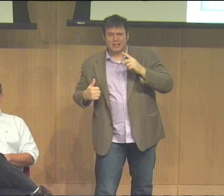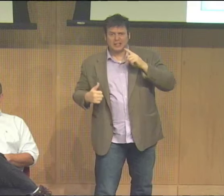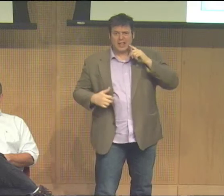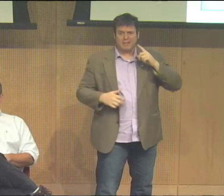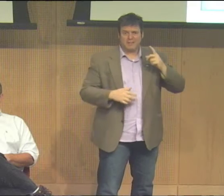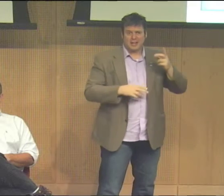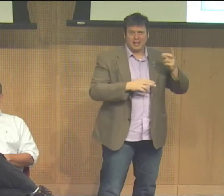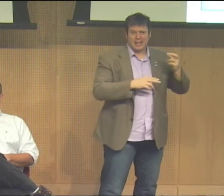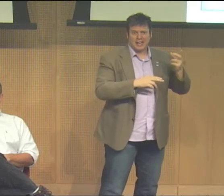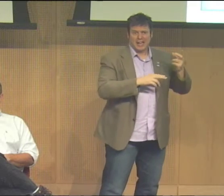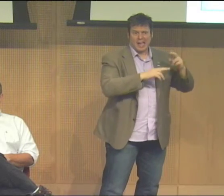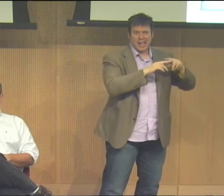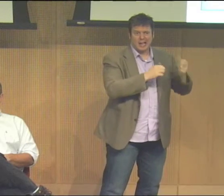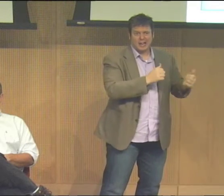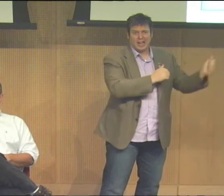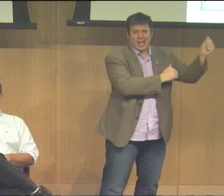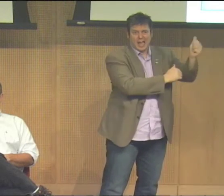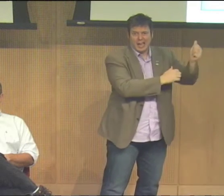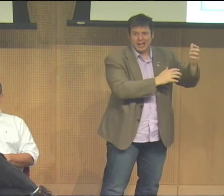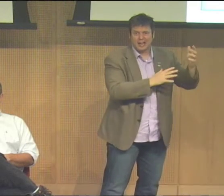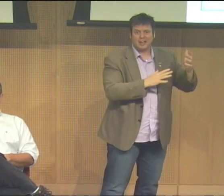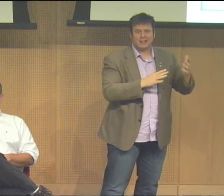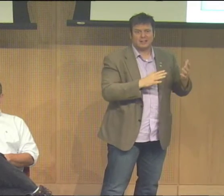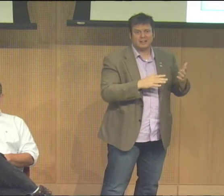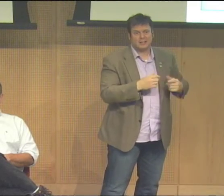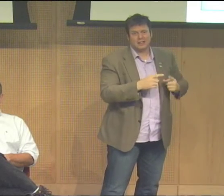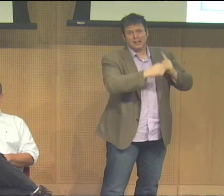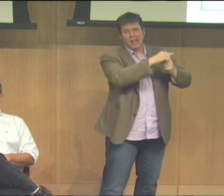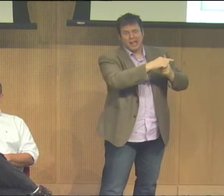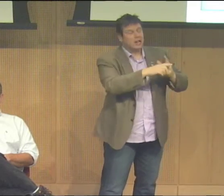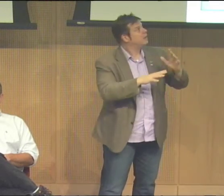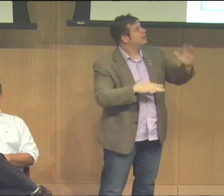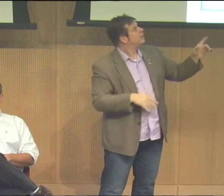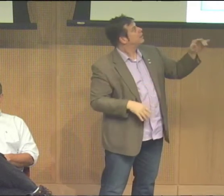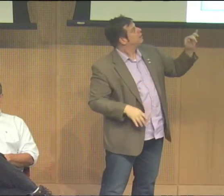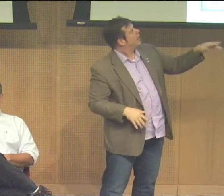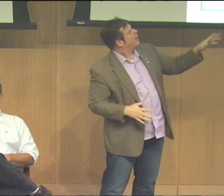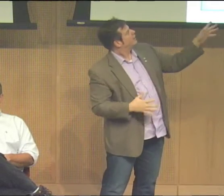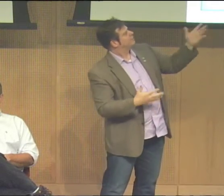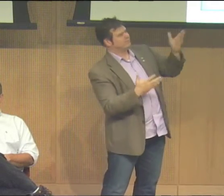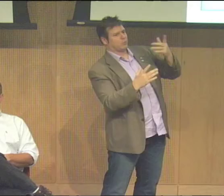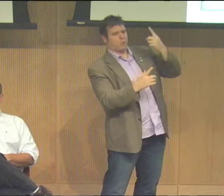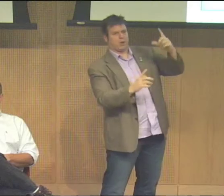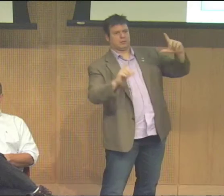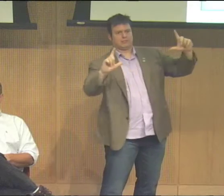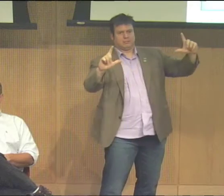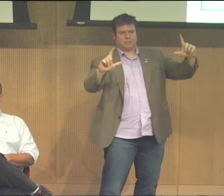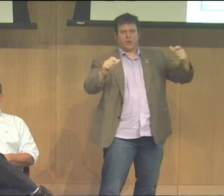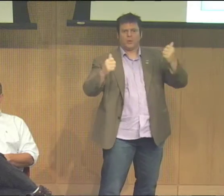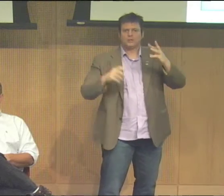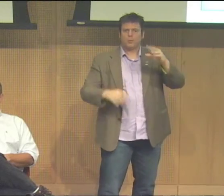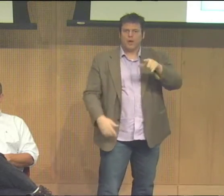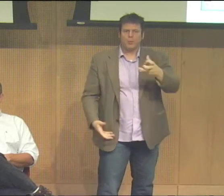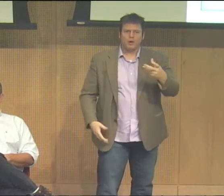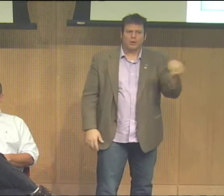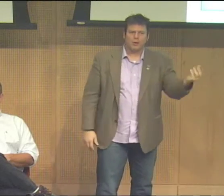successful graphic design for her so we have the idea of hearing loss and deaf gain right but we have them on the same sign